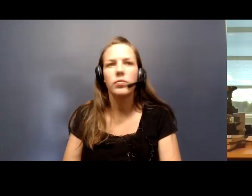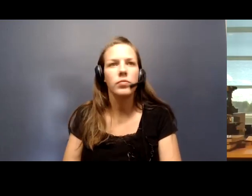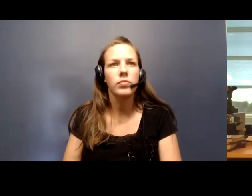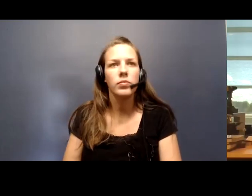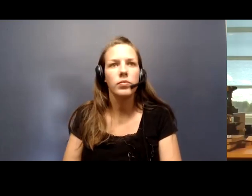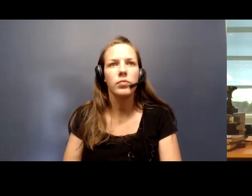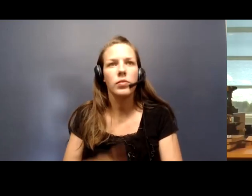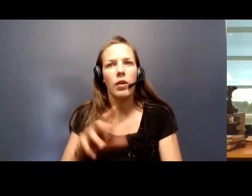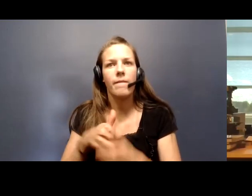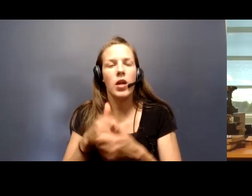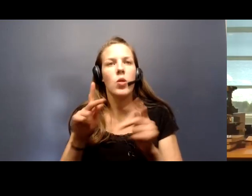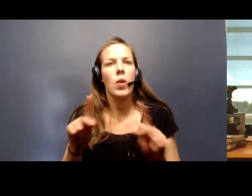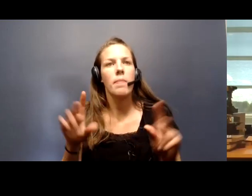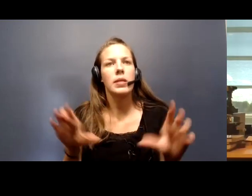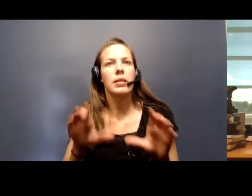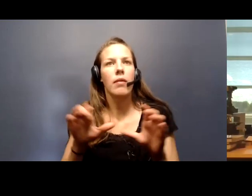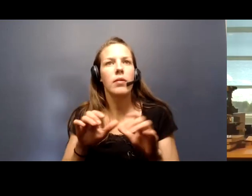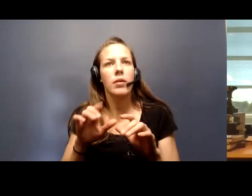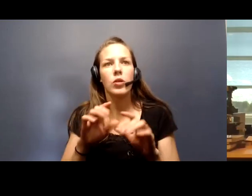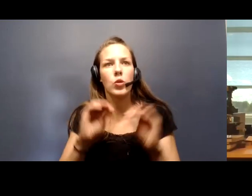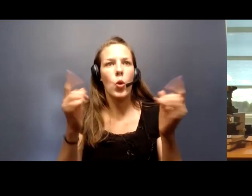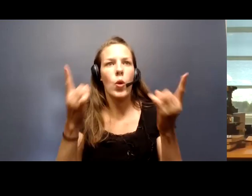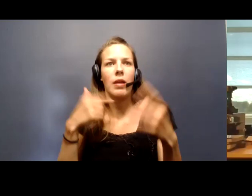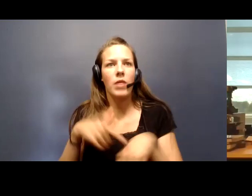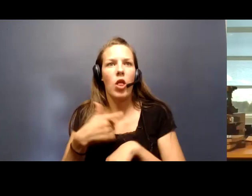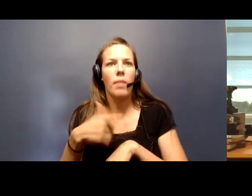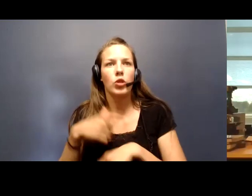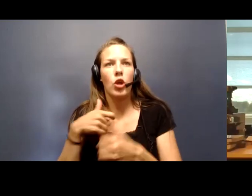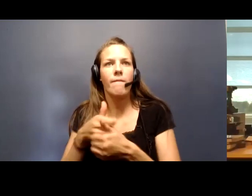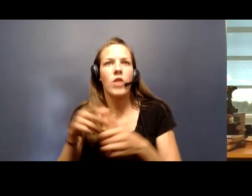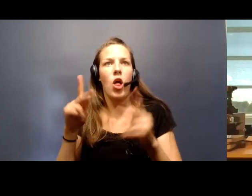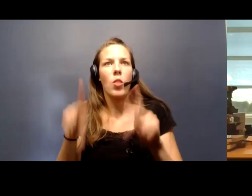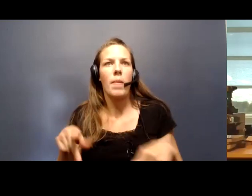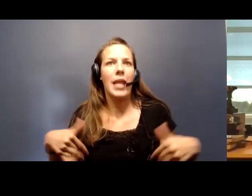Follow-up being done, nobody has had long-term follow-up yet.